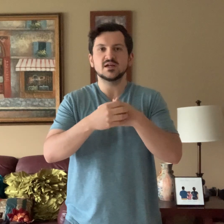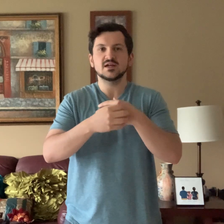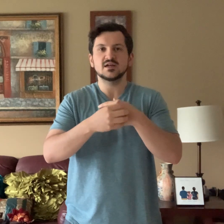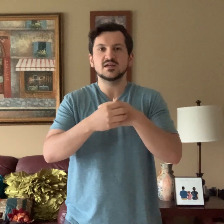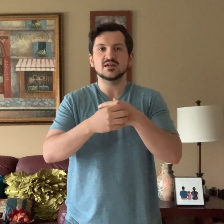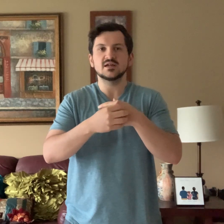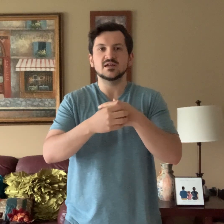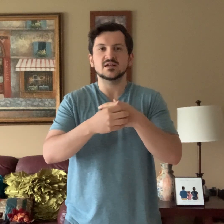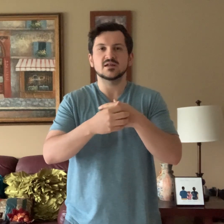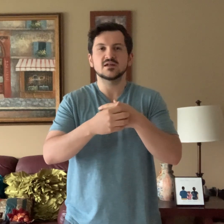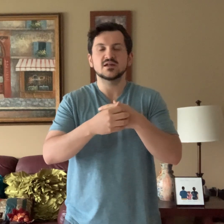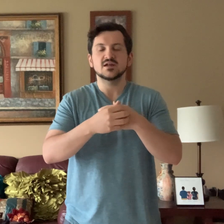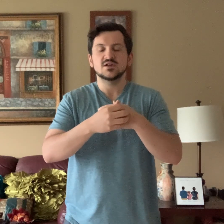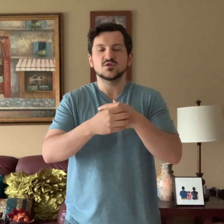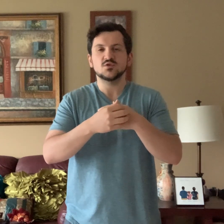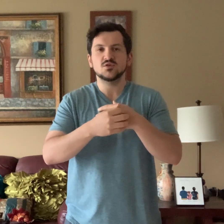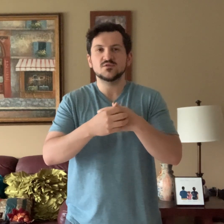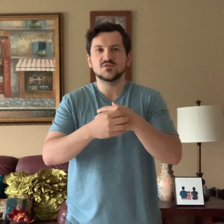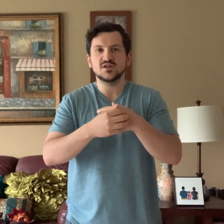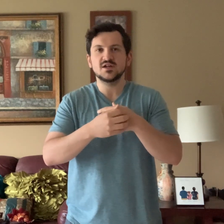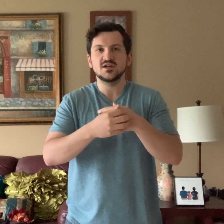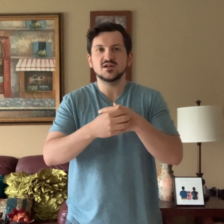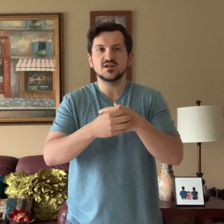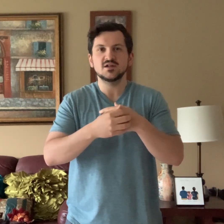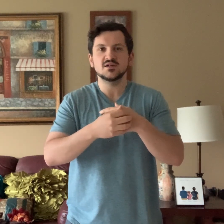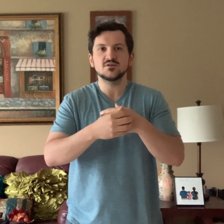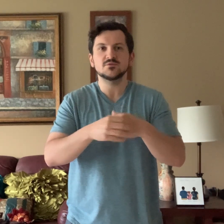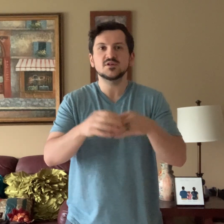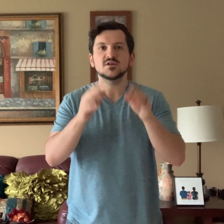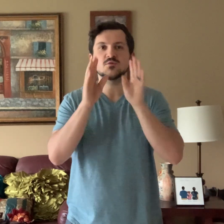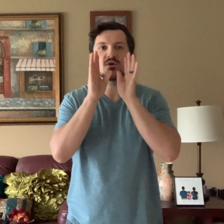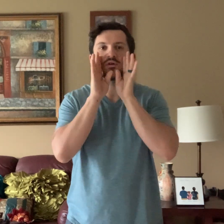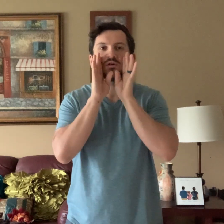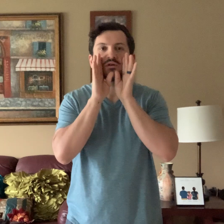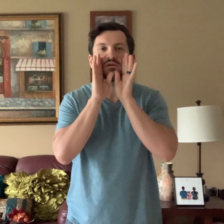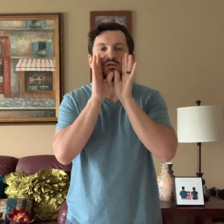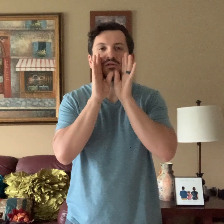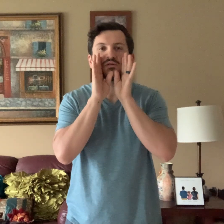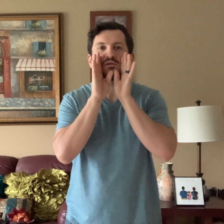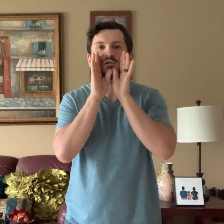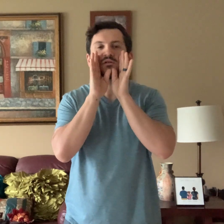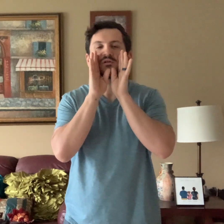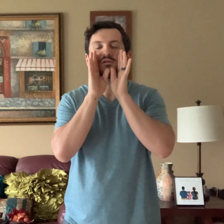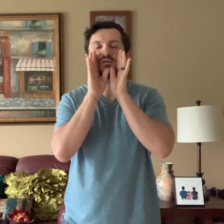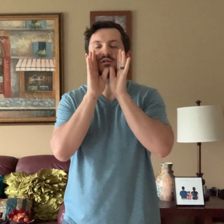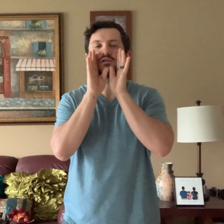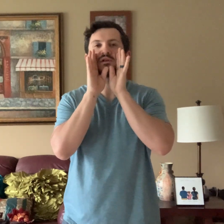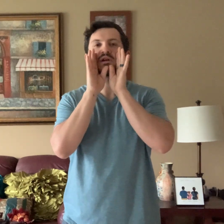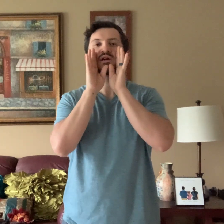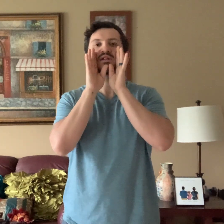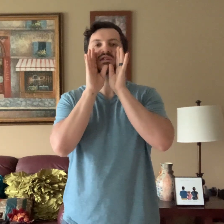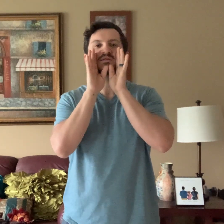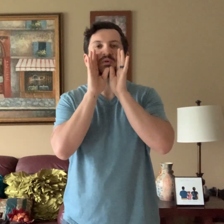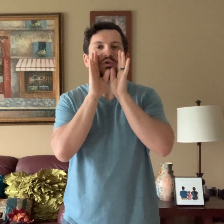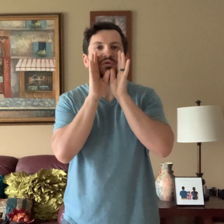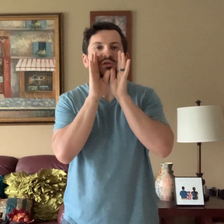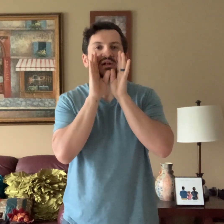your very word spoken